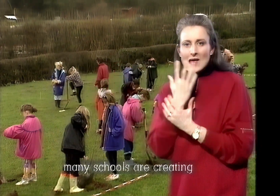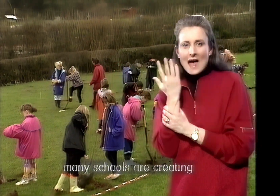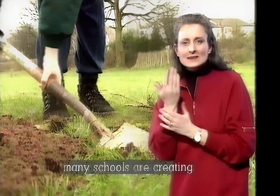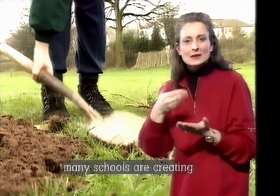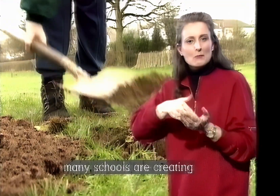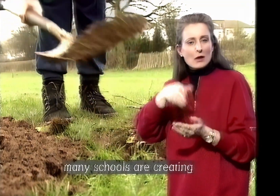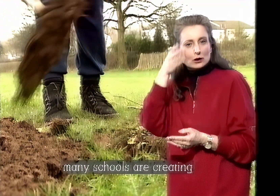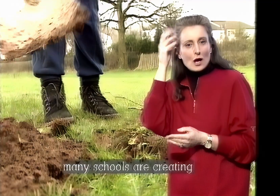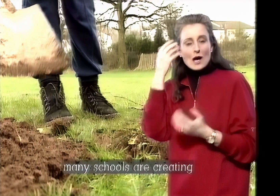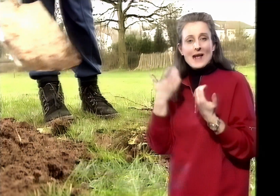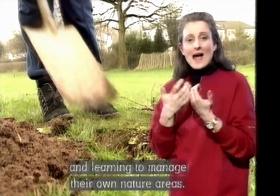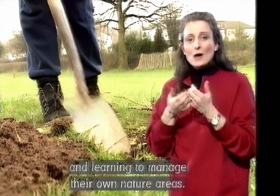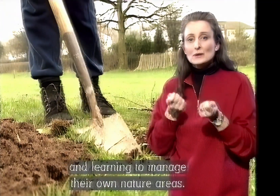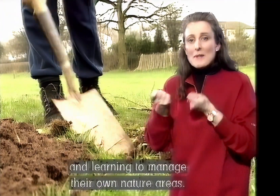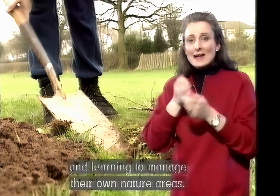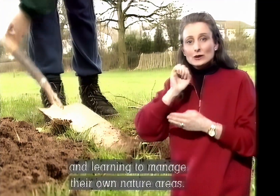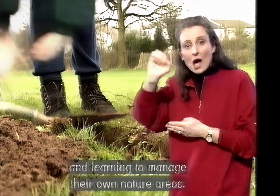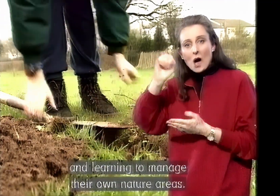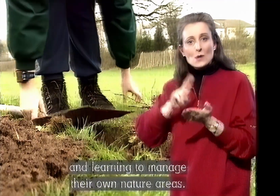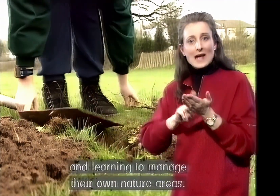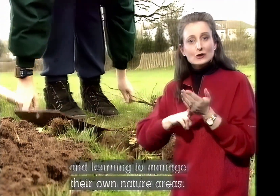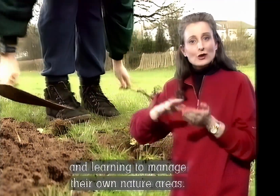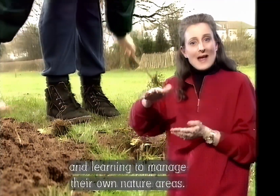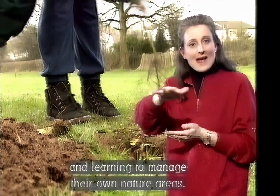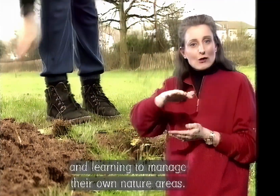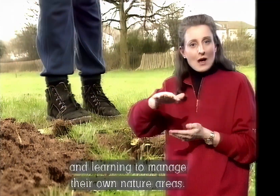are creating and learning to manage their own nature areas.